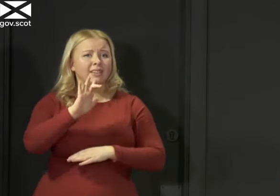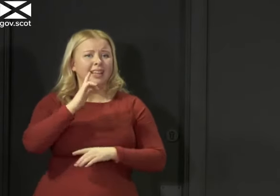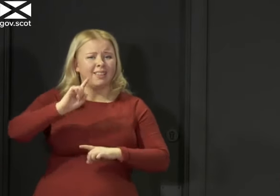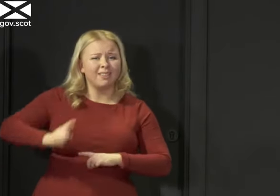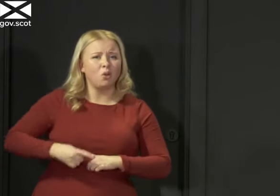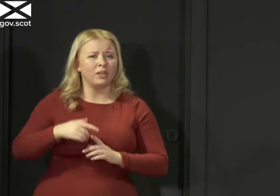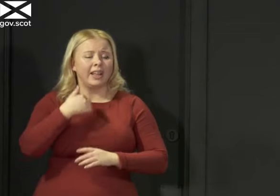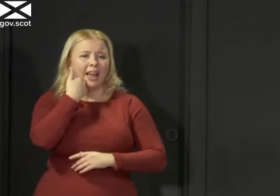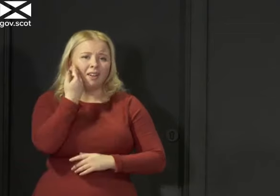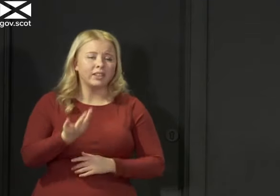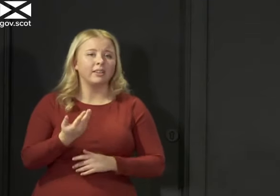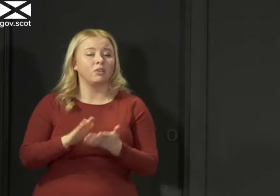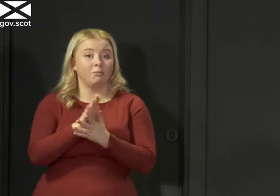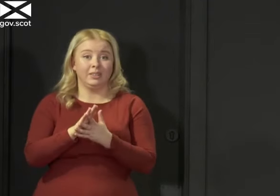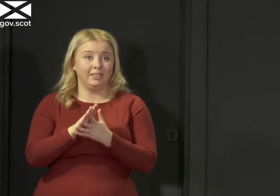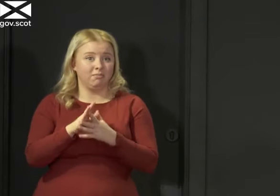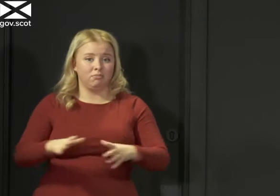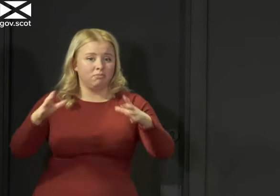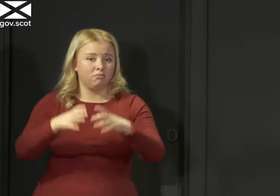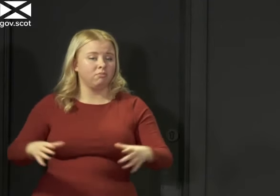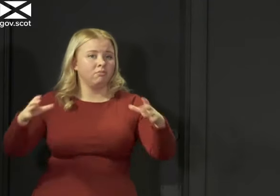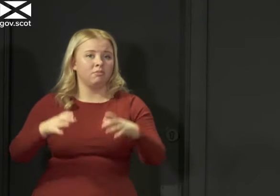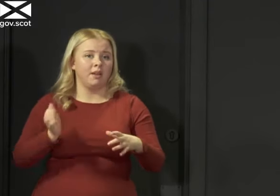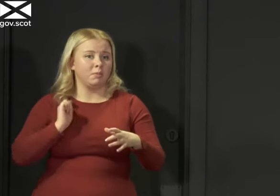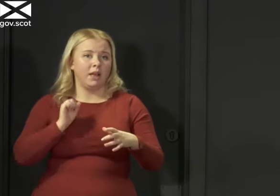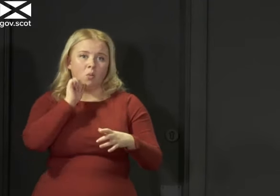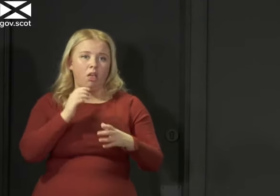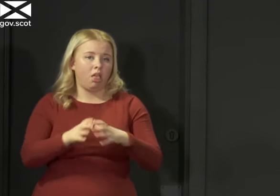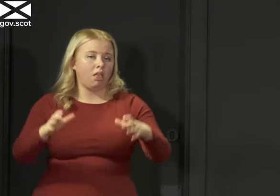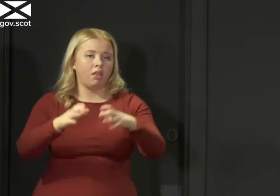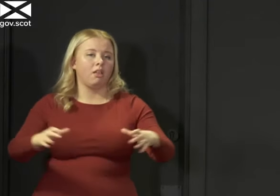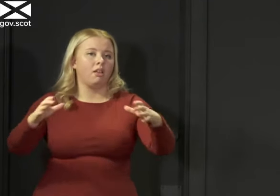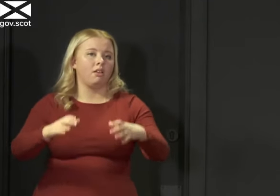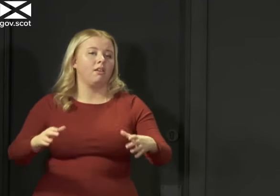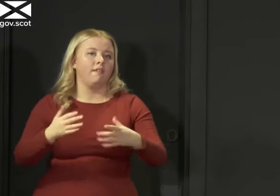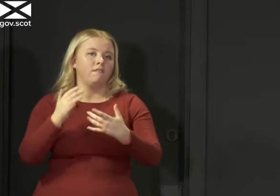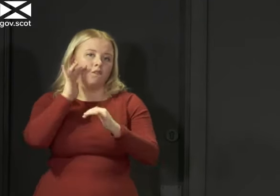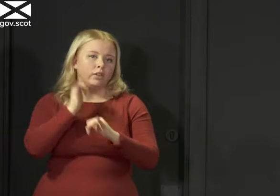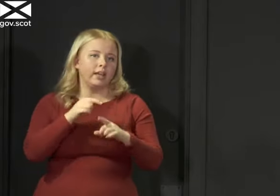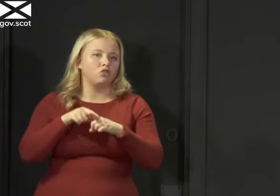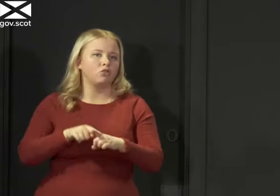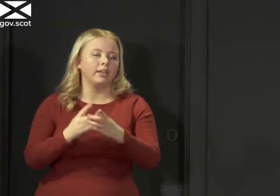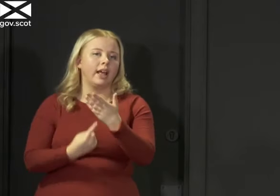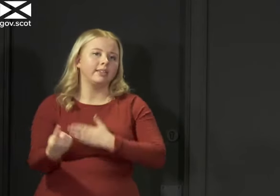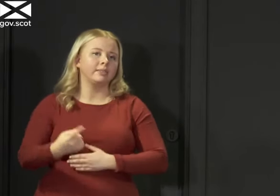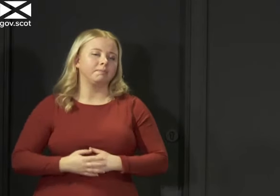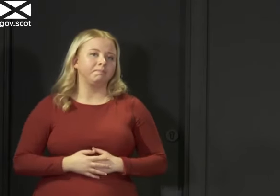day and it is continuing to grow and it will continue to grow as we go into test, trace and isolate.